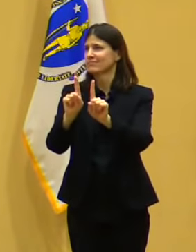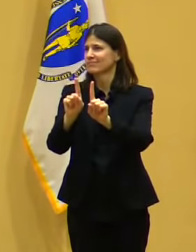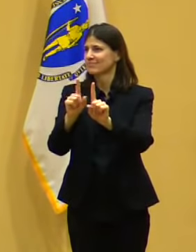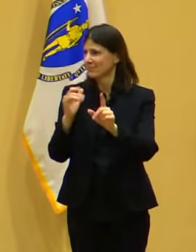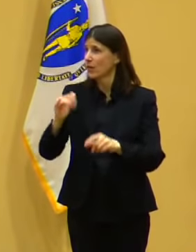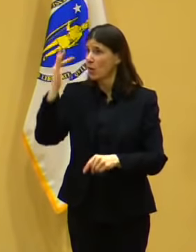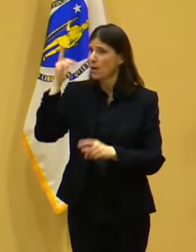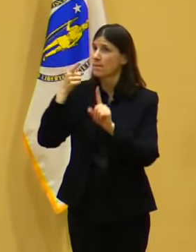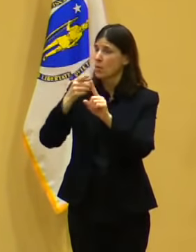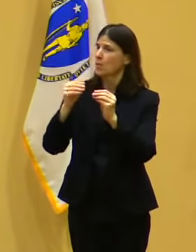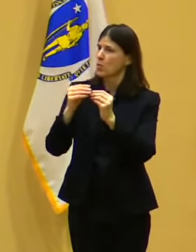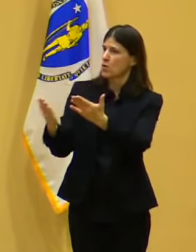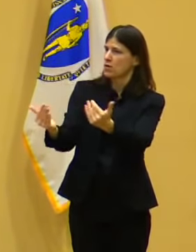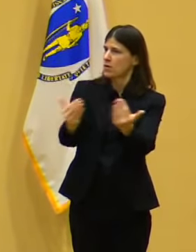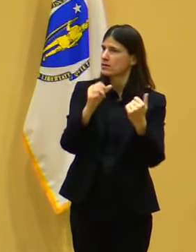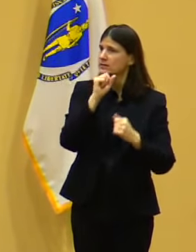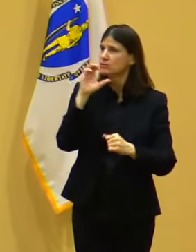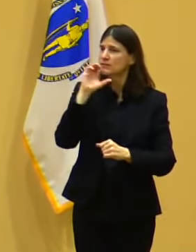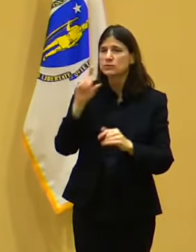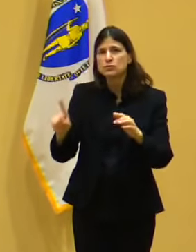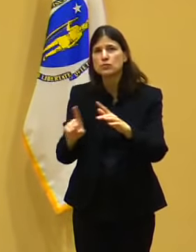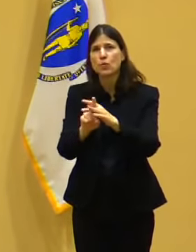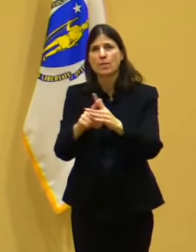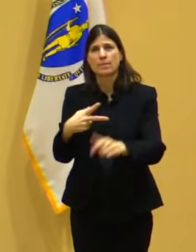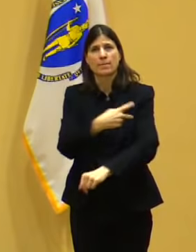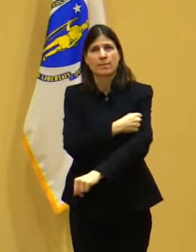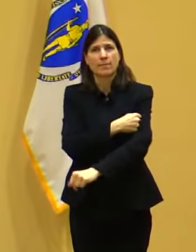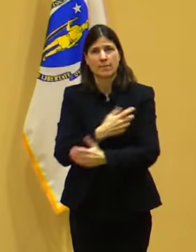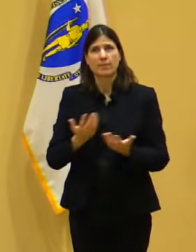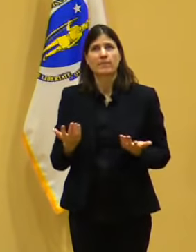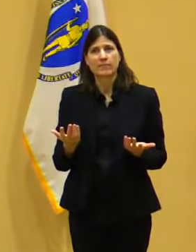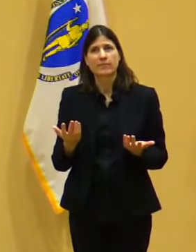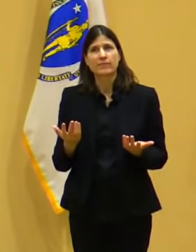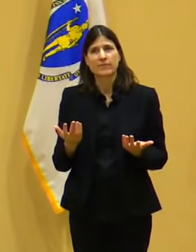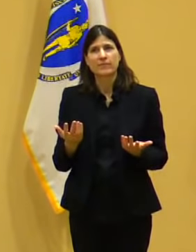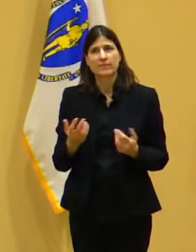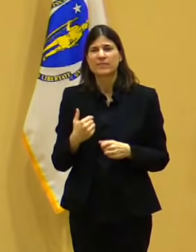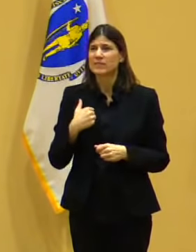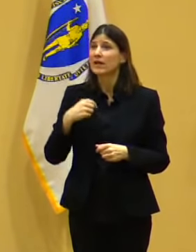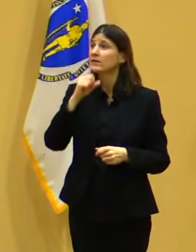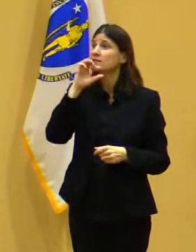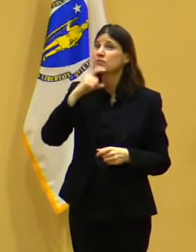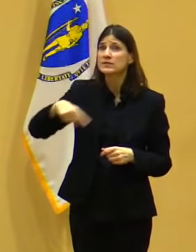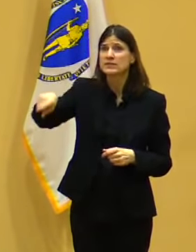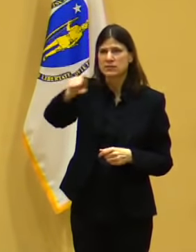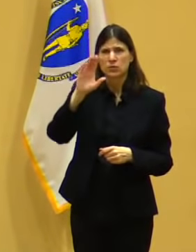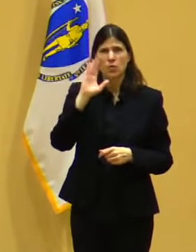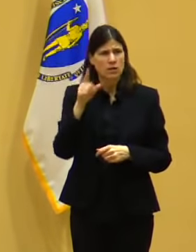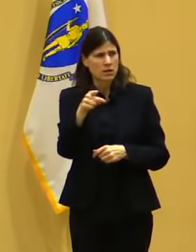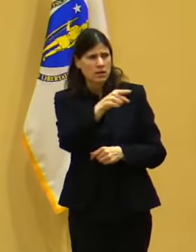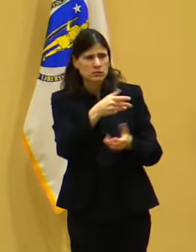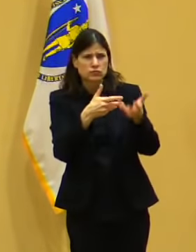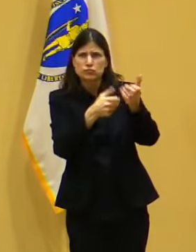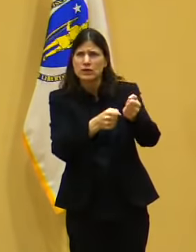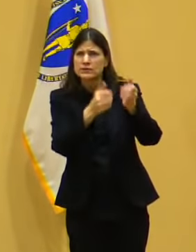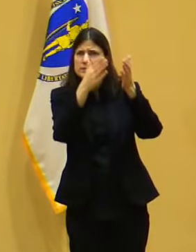trusted caregiver, could be a companion, probably a better word,